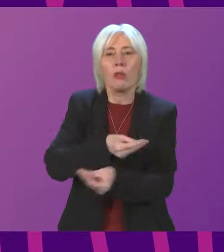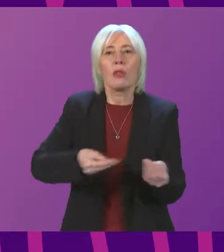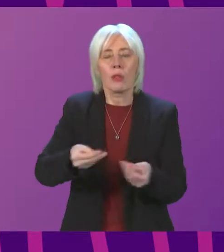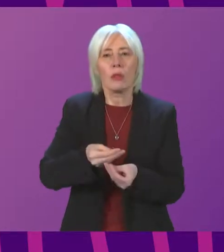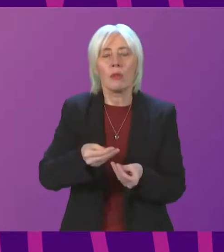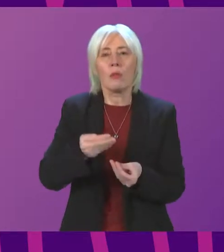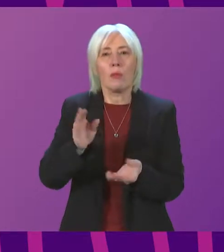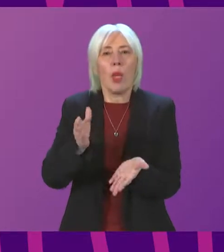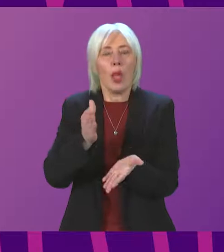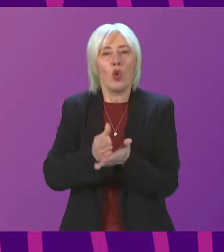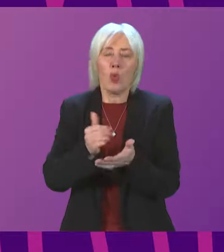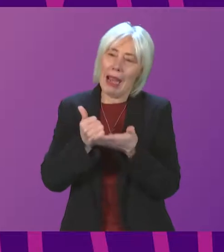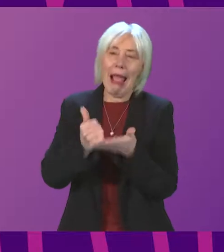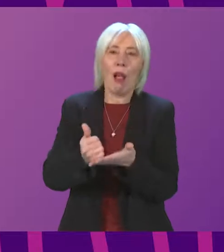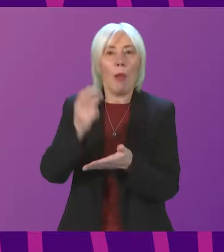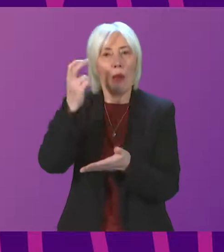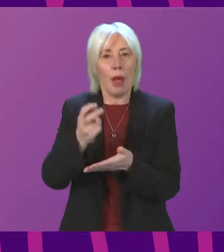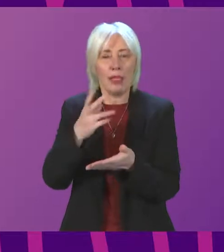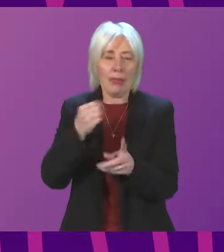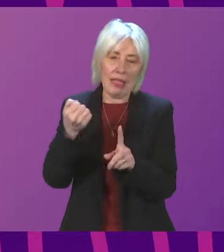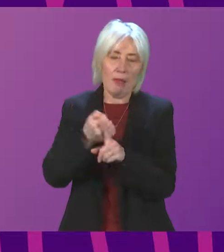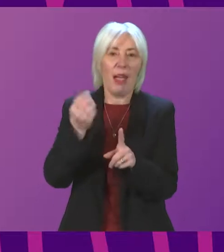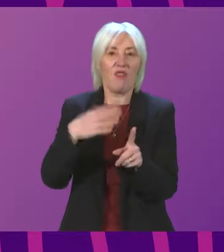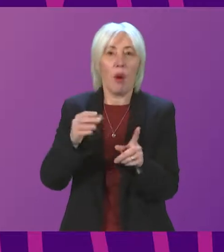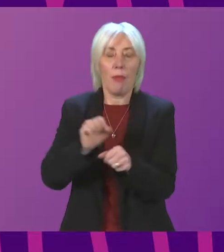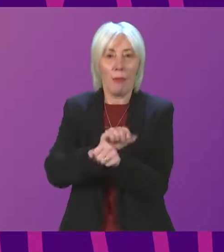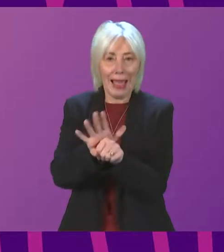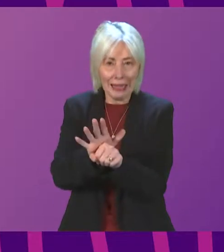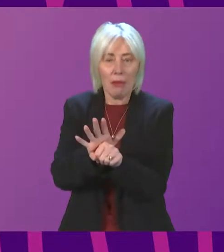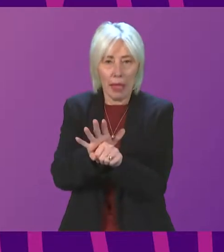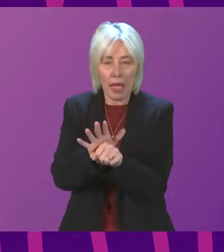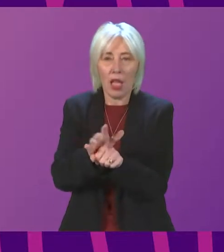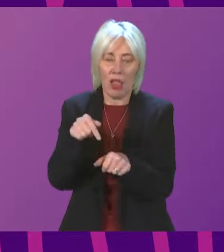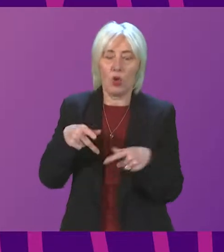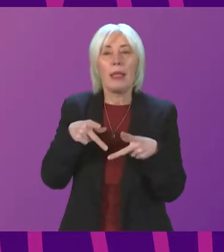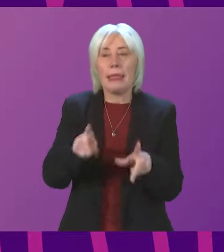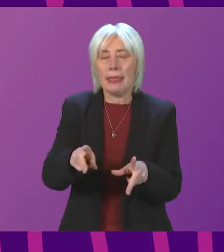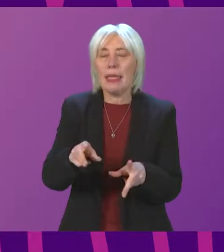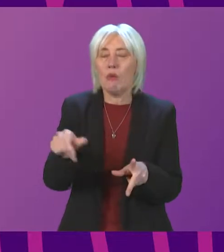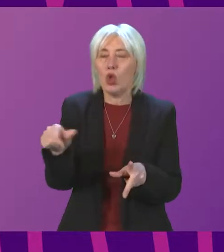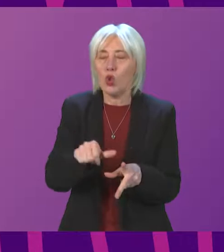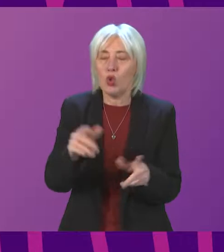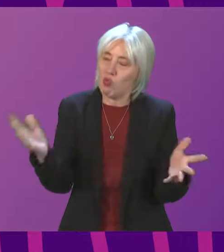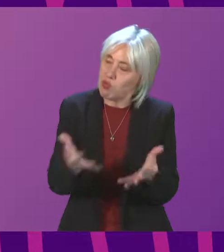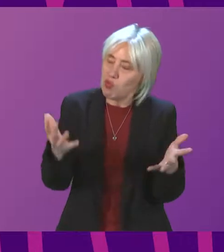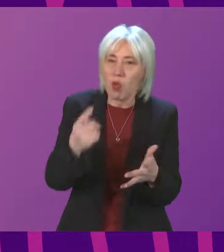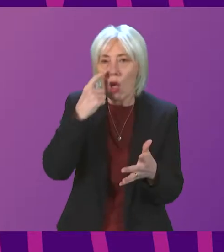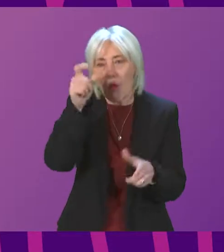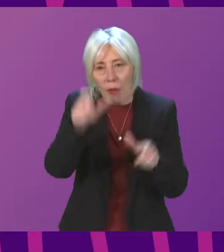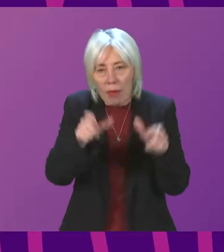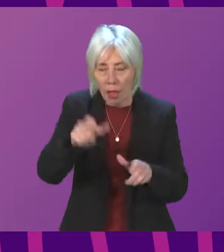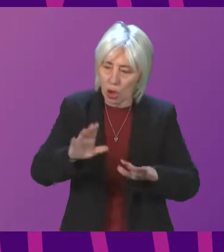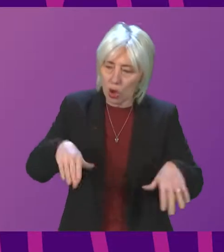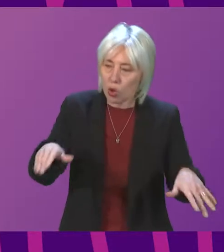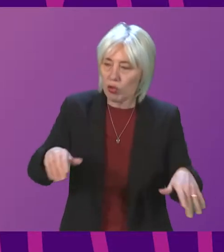ensuring that we can help bus services recover from the impacts of the pandemic. And that's what the scheme is also intended to deliver. It will encourage more children and young people to travel